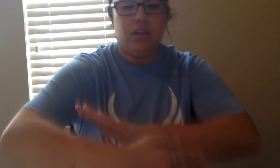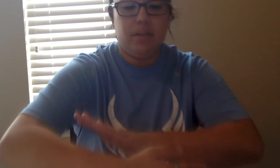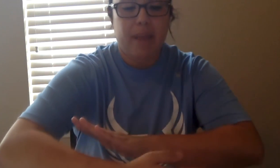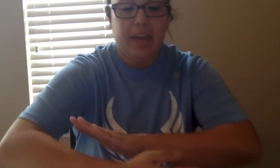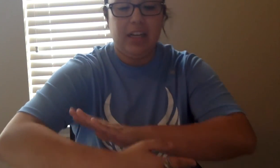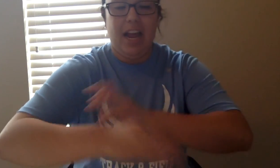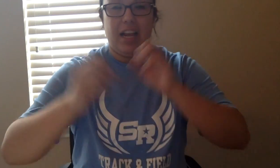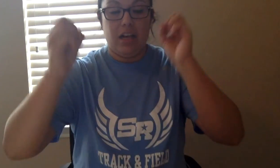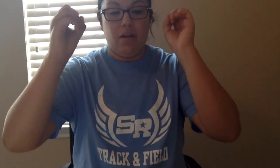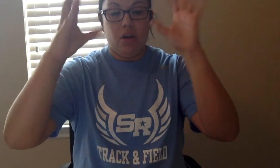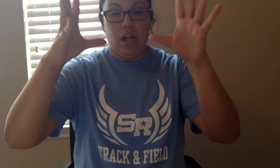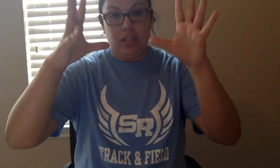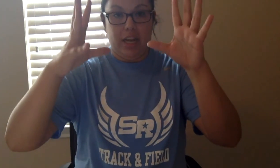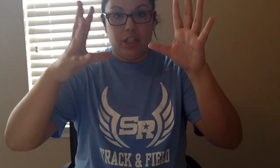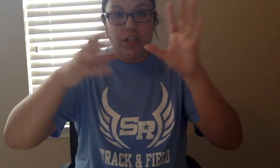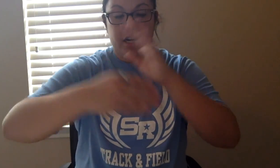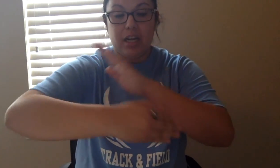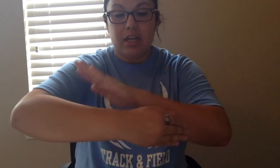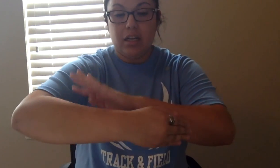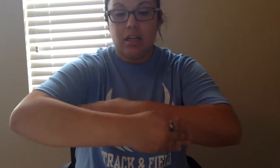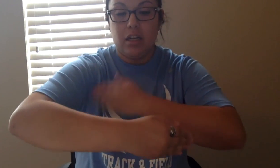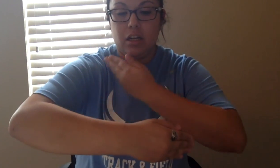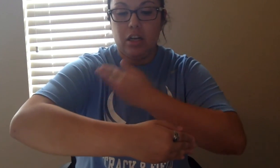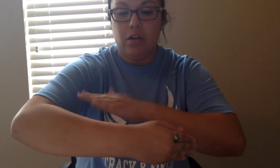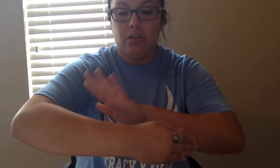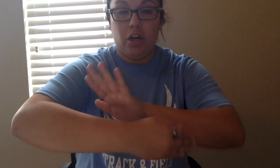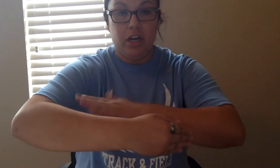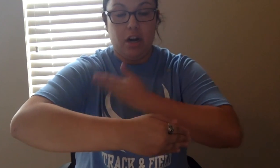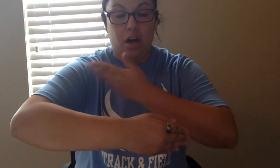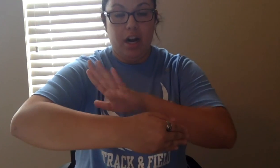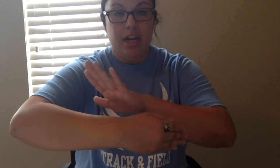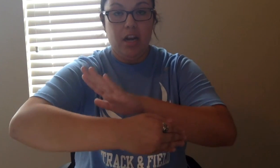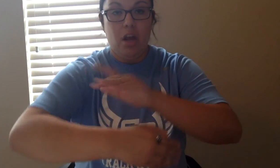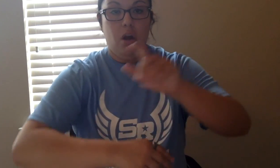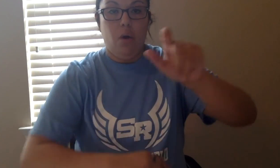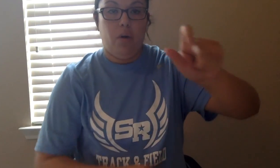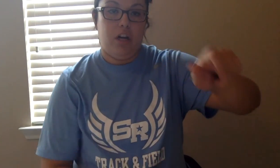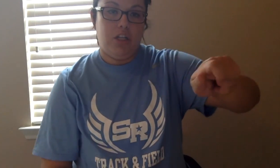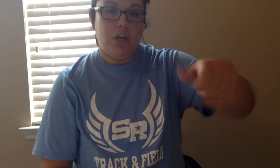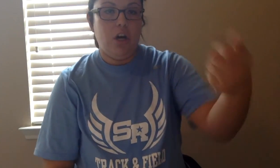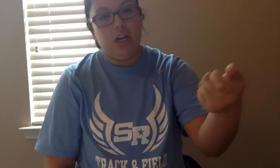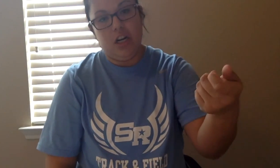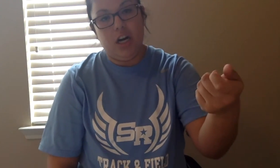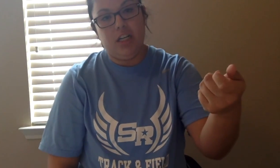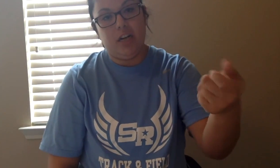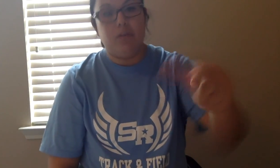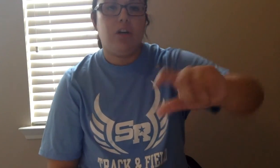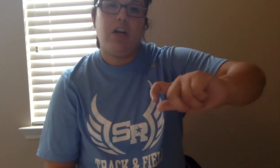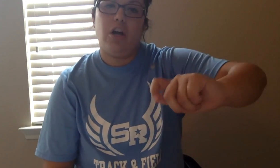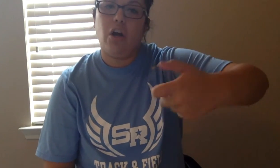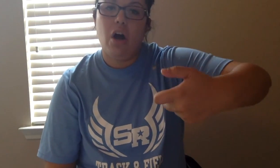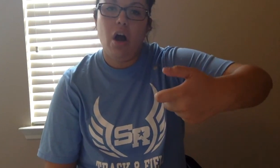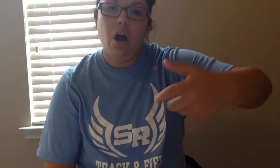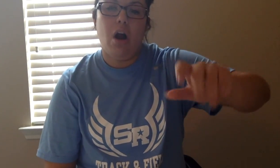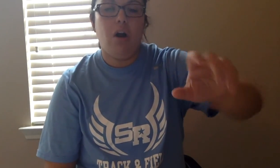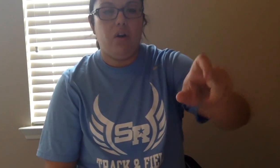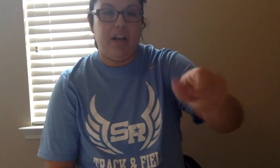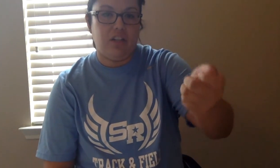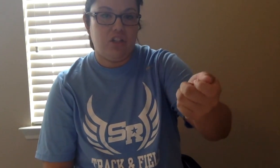to make it like electric you know turn it on we're gonna turn it on like we're turning on a car or like a